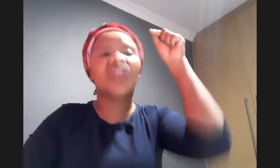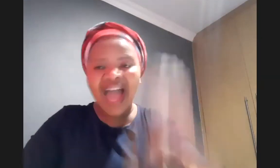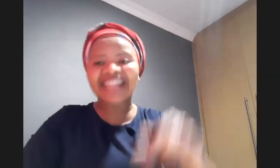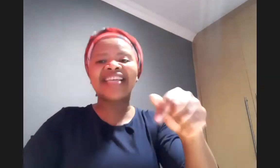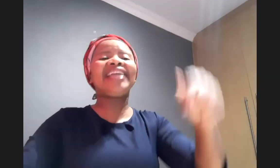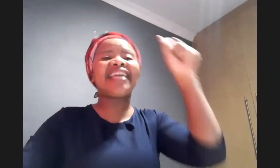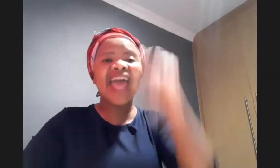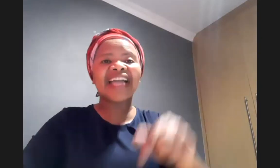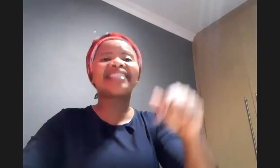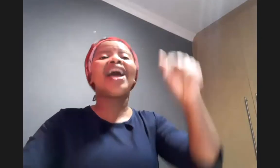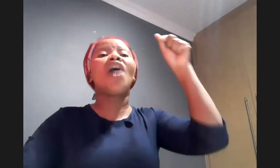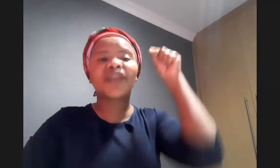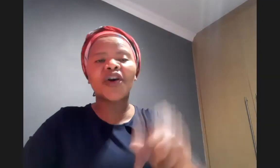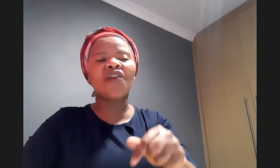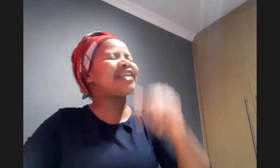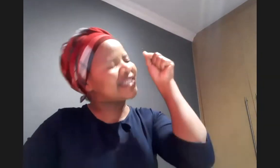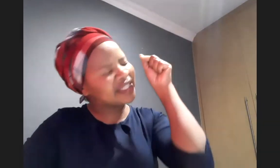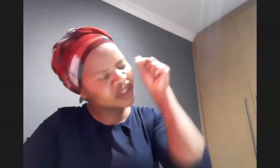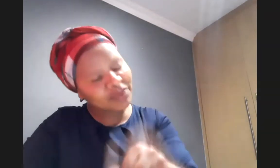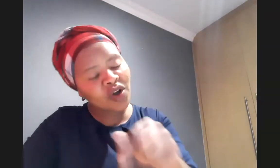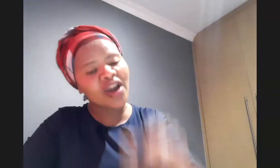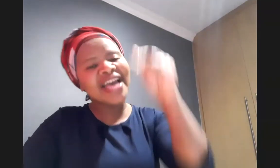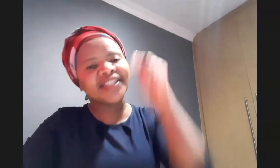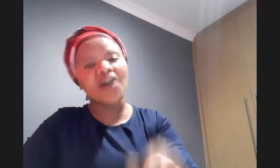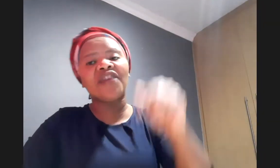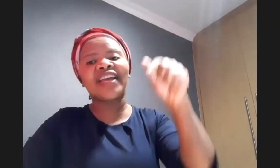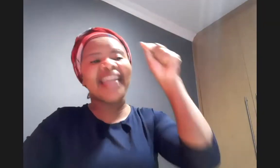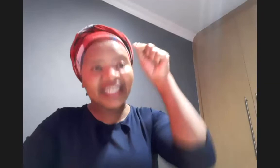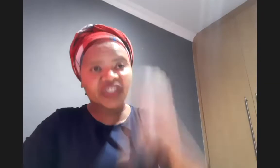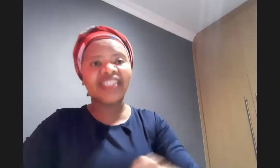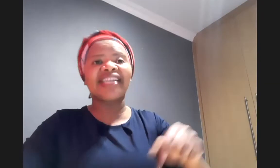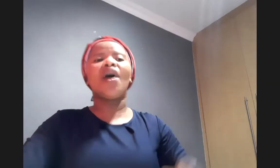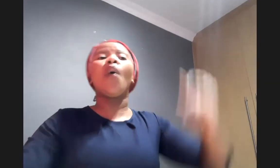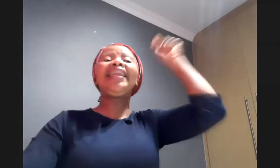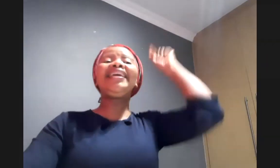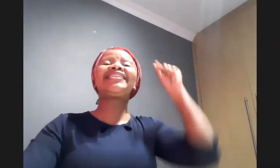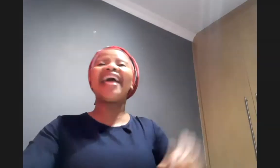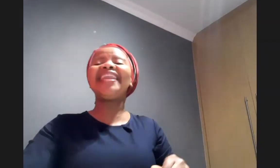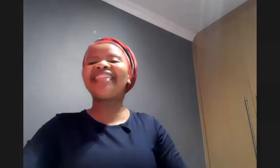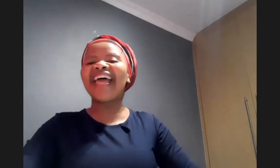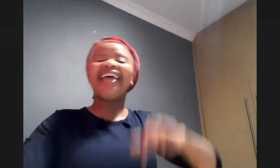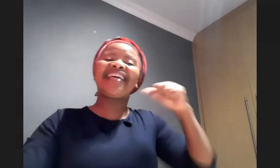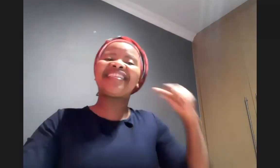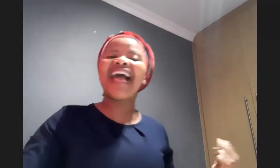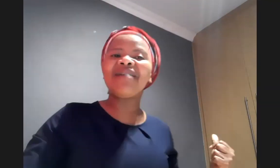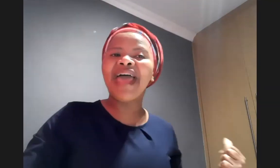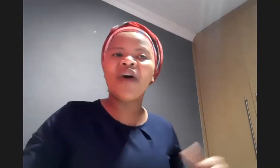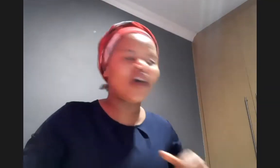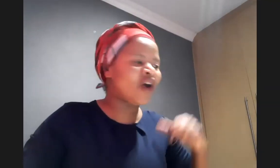is an act of service and that's what we call serving like jesus while he's standing there there's a young man on on